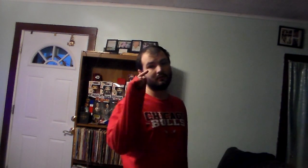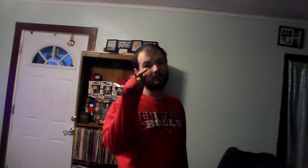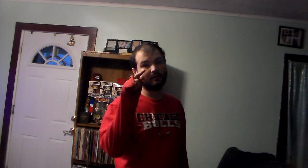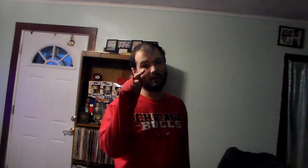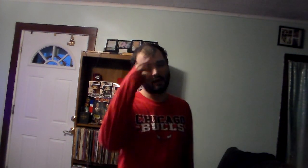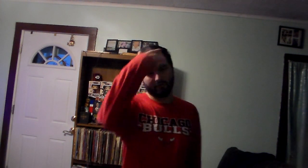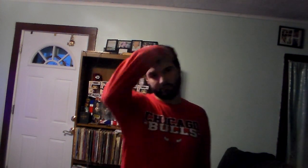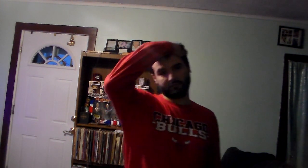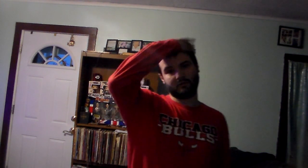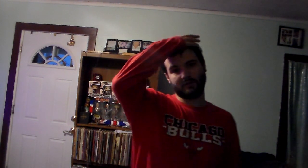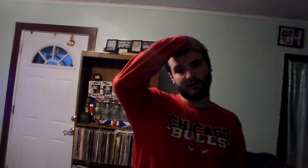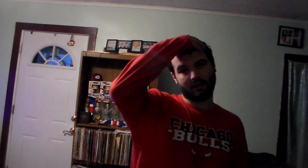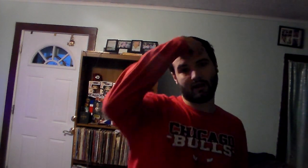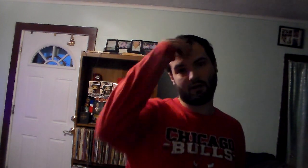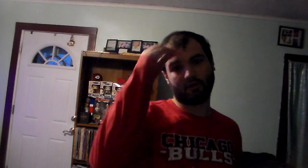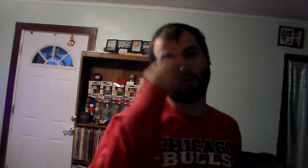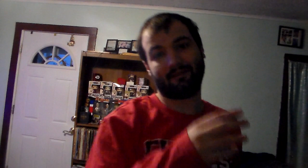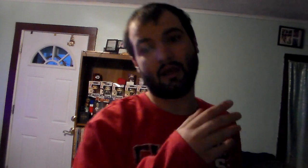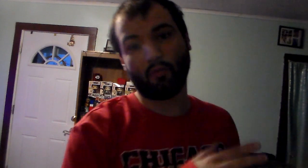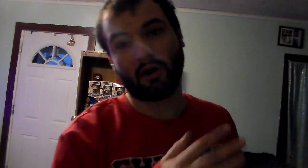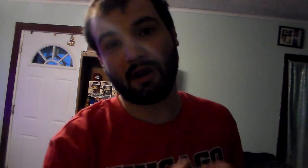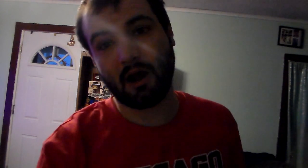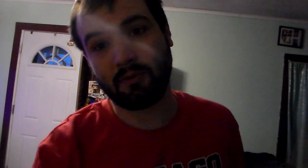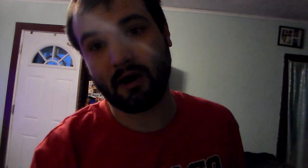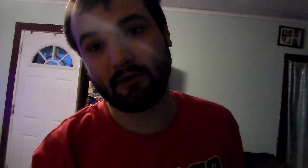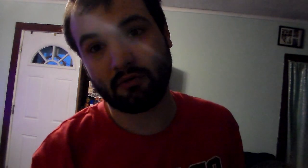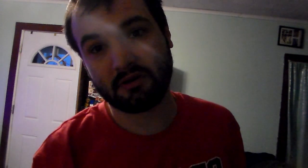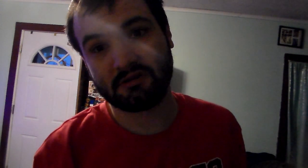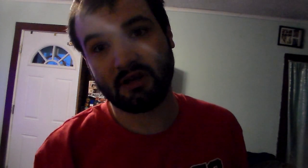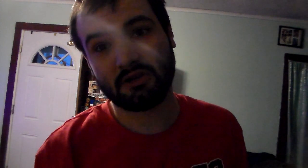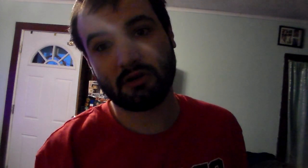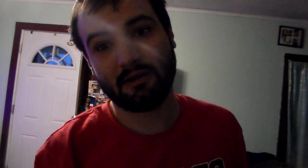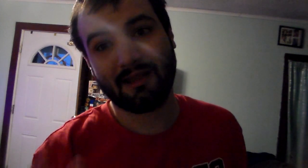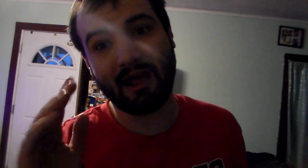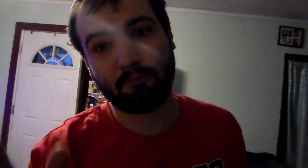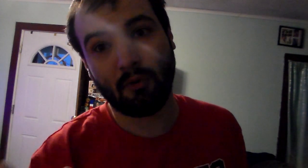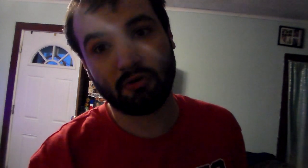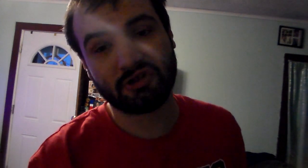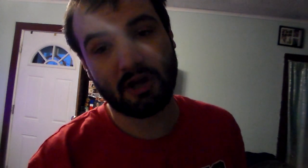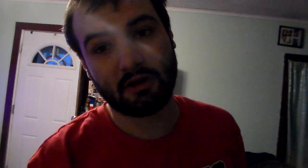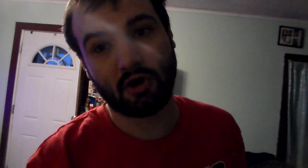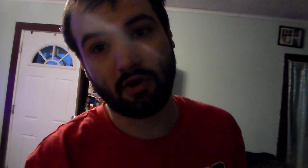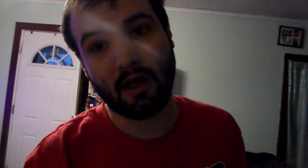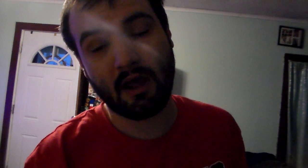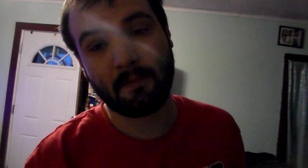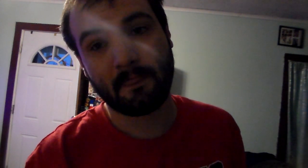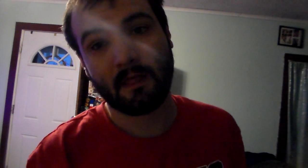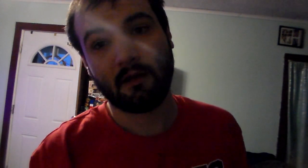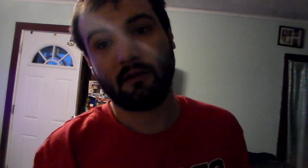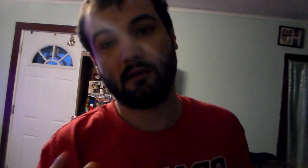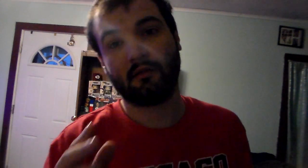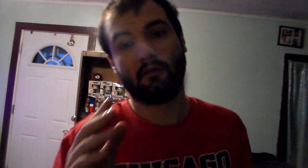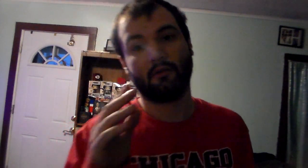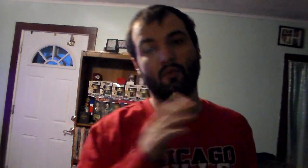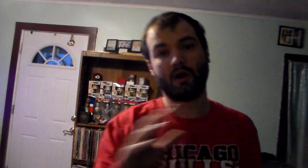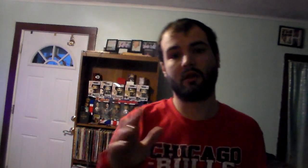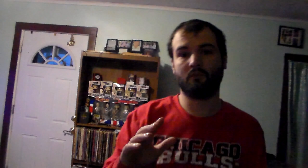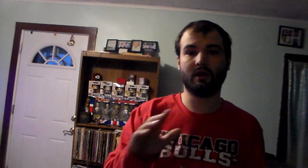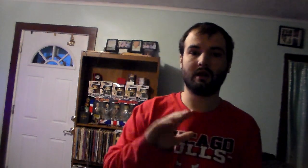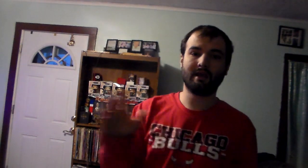and now and now saying we're a non-profit organization that's bullshit okay work we are